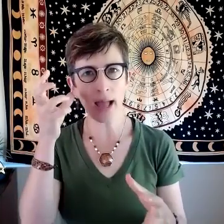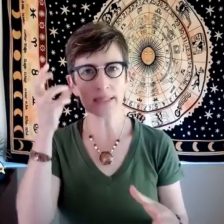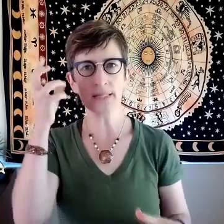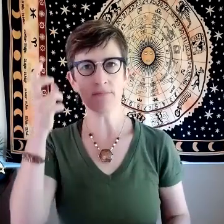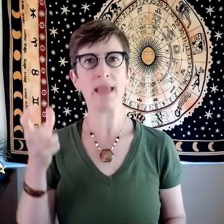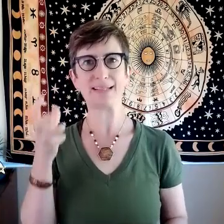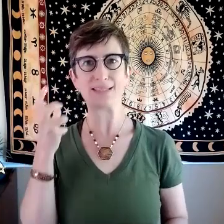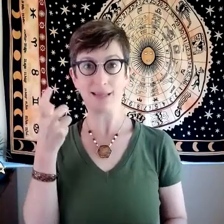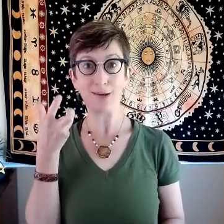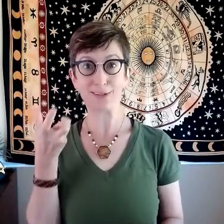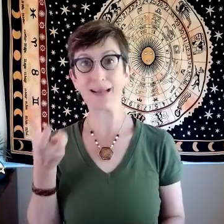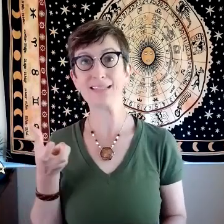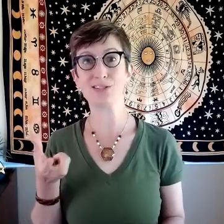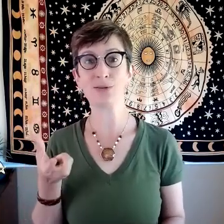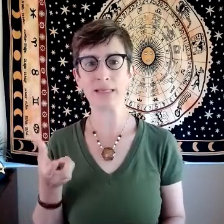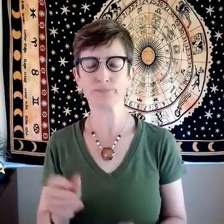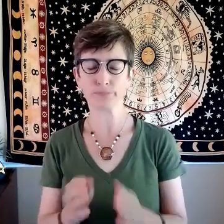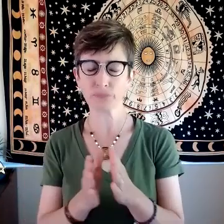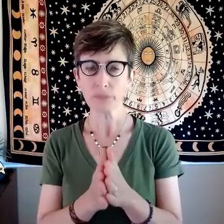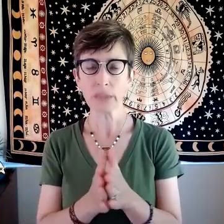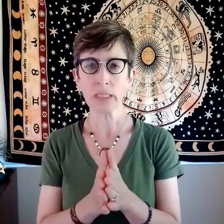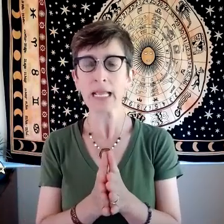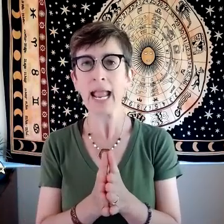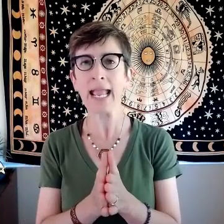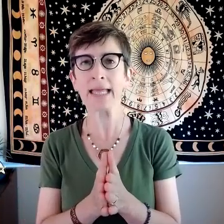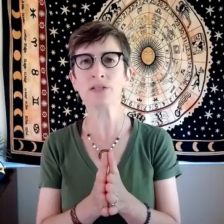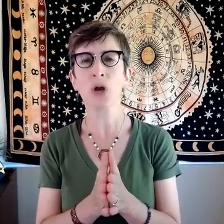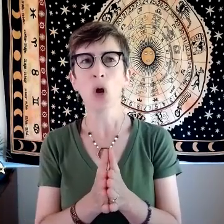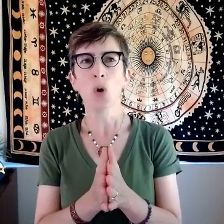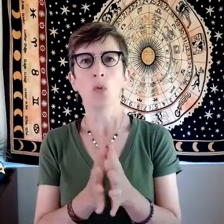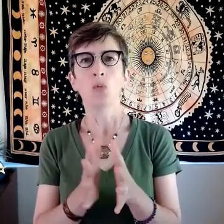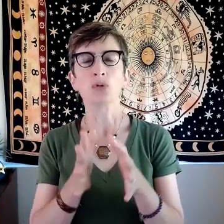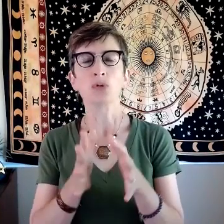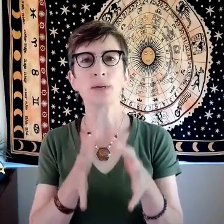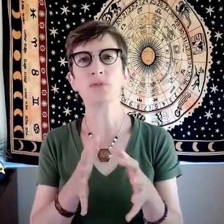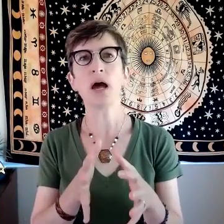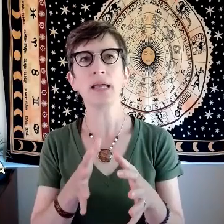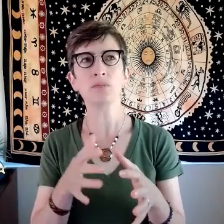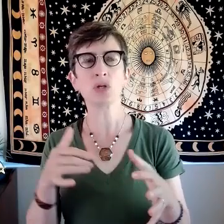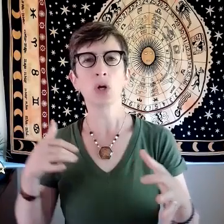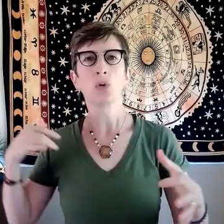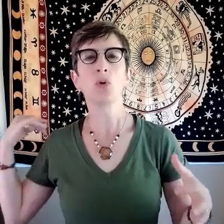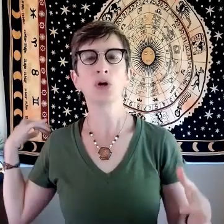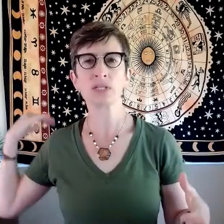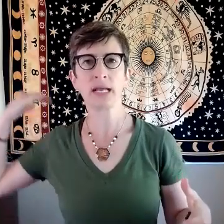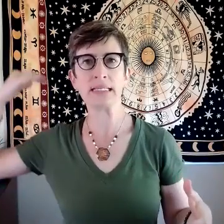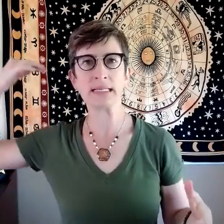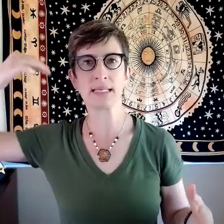makes a great student and sometimes words and ideas and